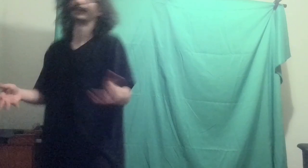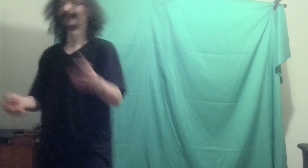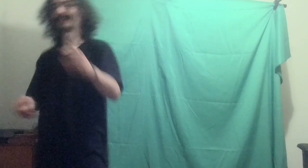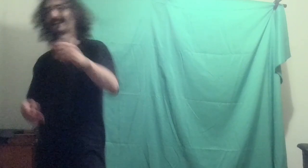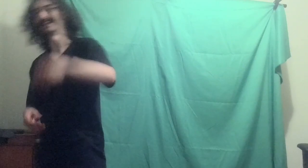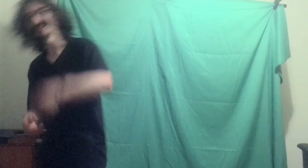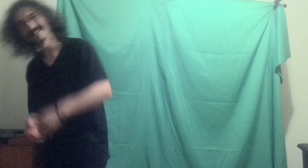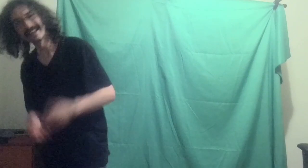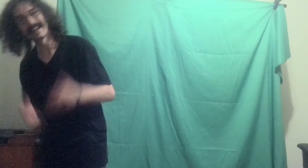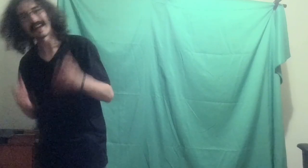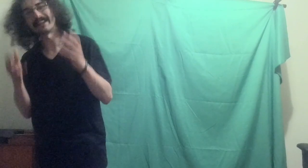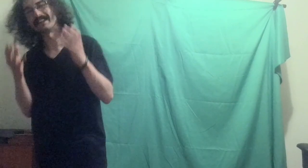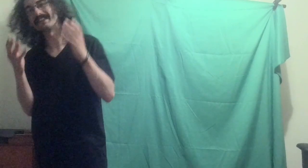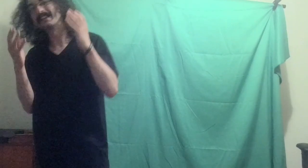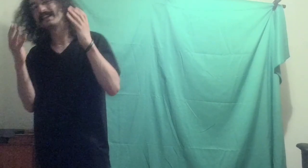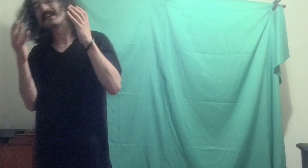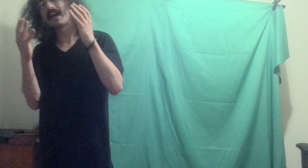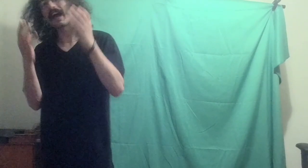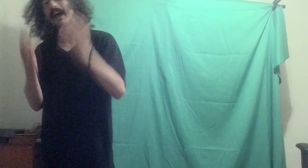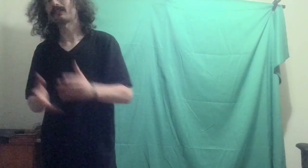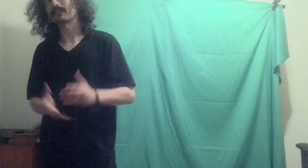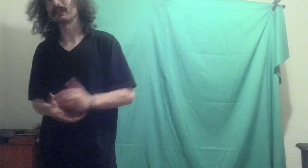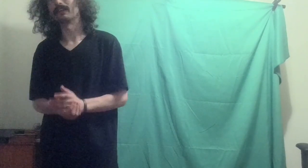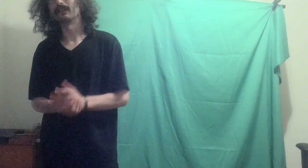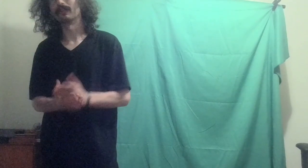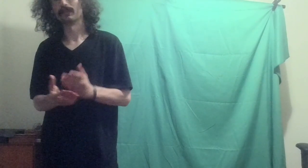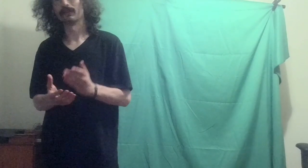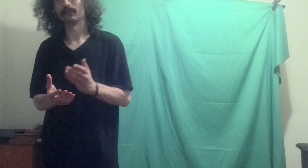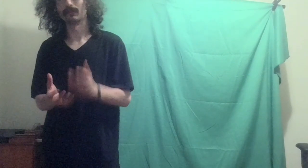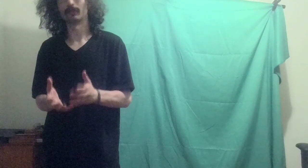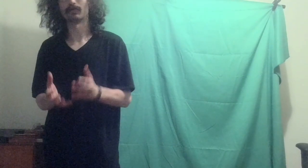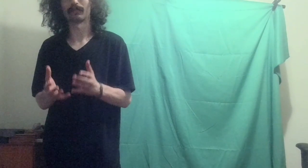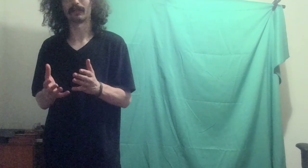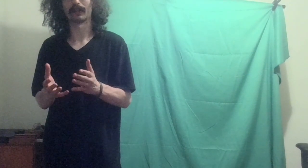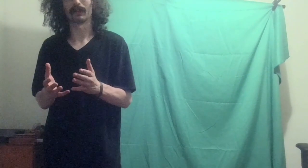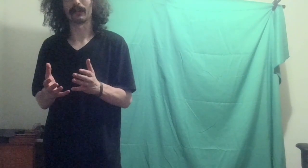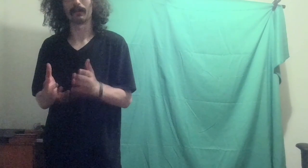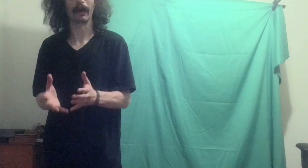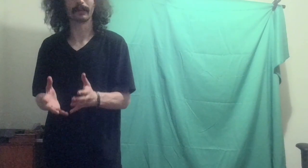or there, and actually do something impactful.